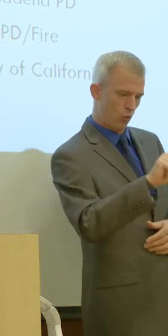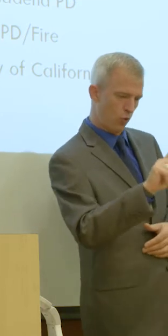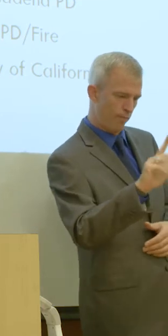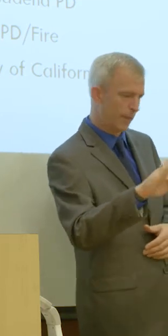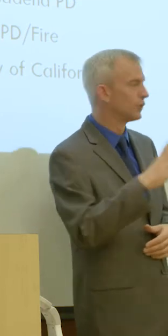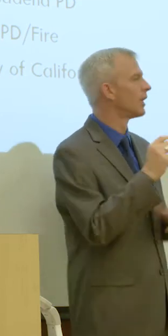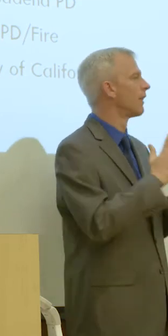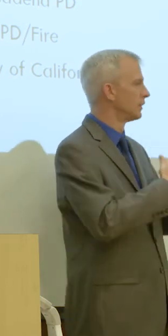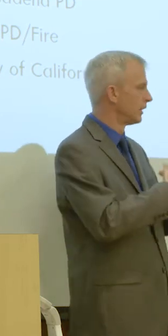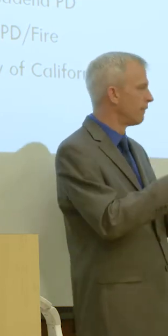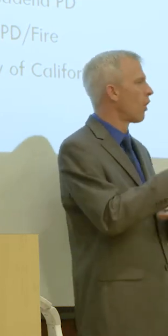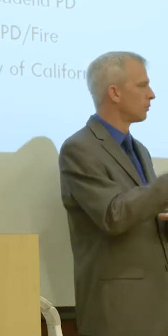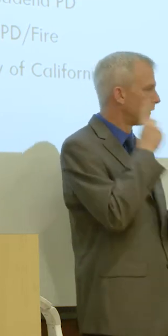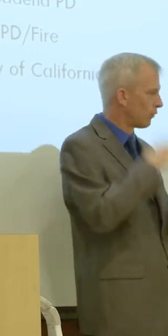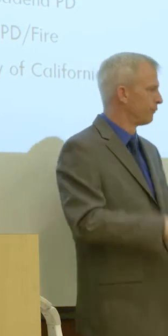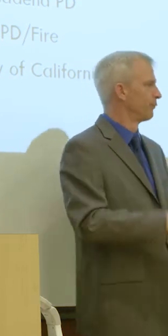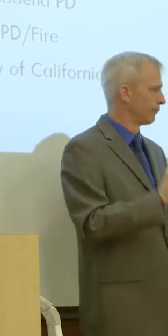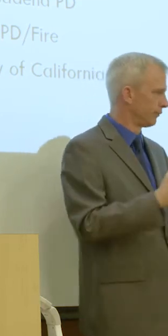for hosting this event.